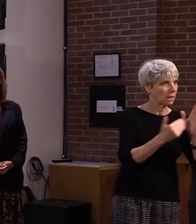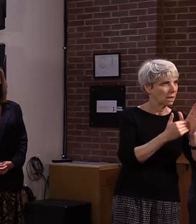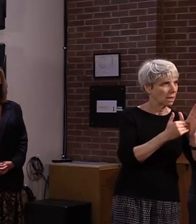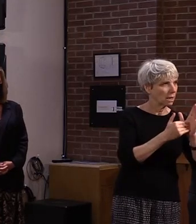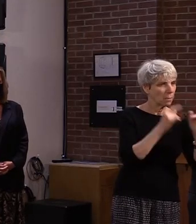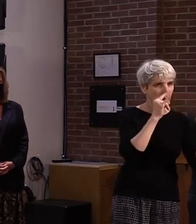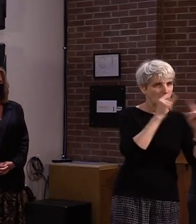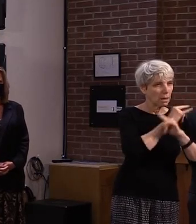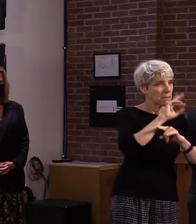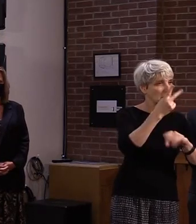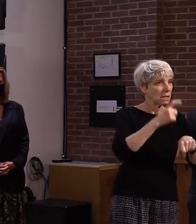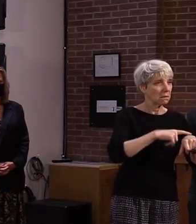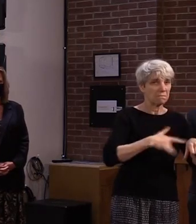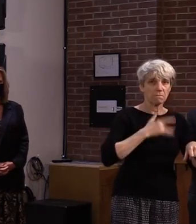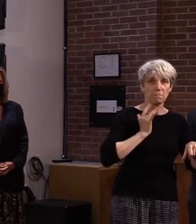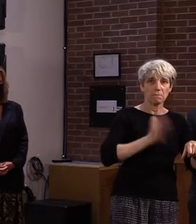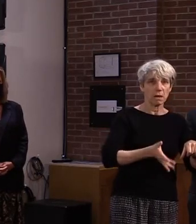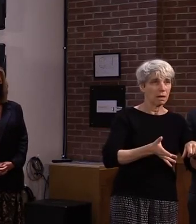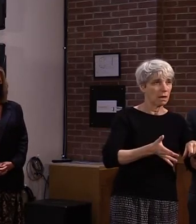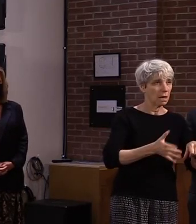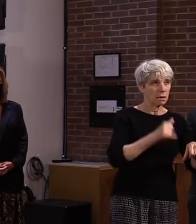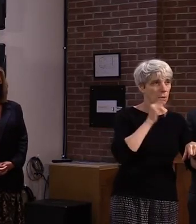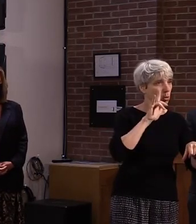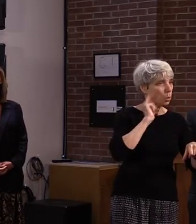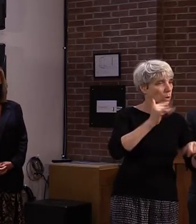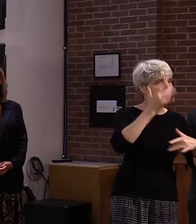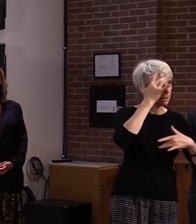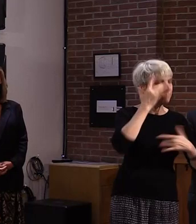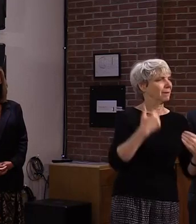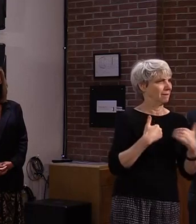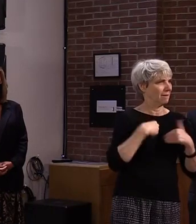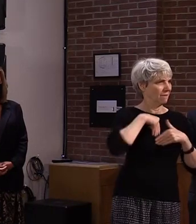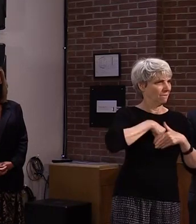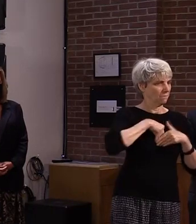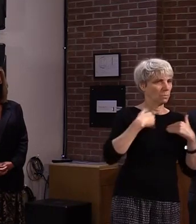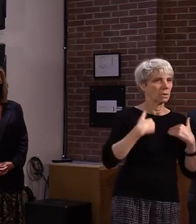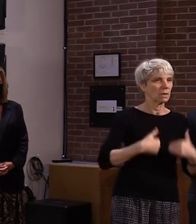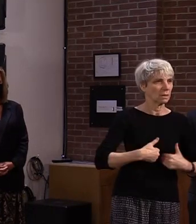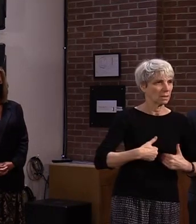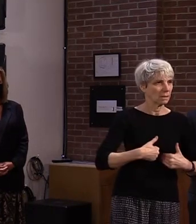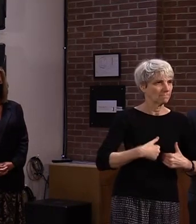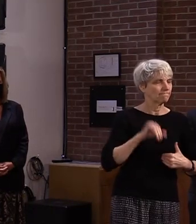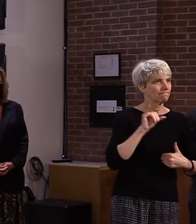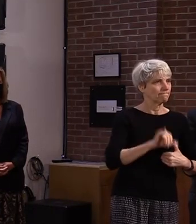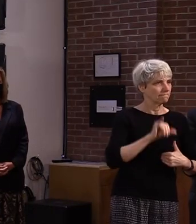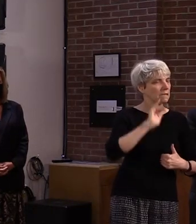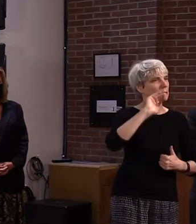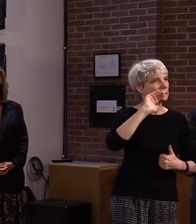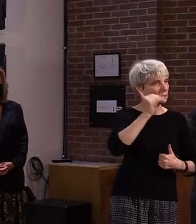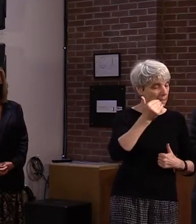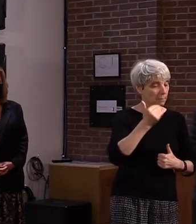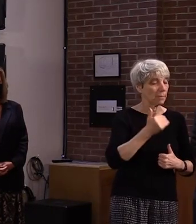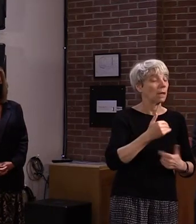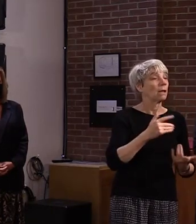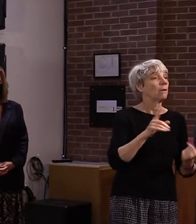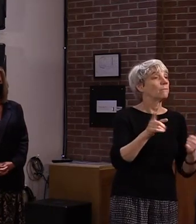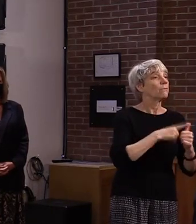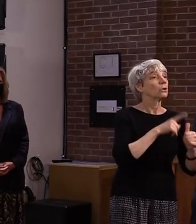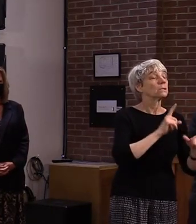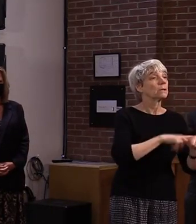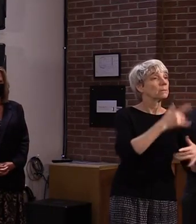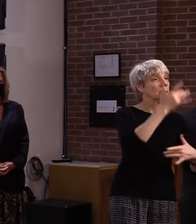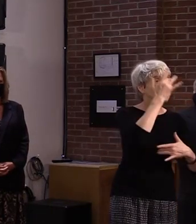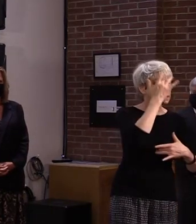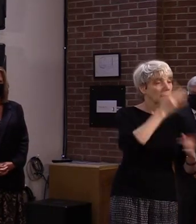symptoms. It was determined that the genetic sequence of the first infection and that of the second